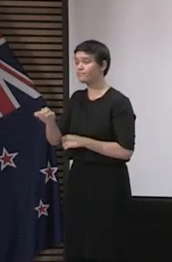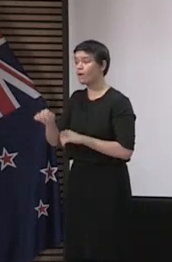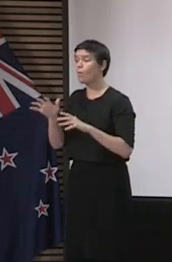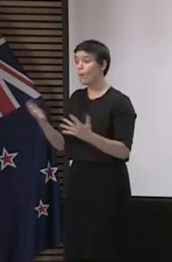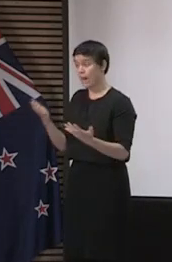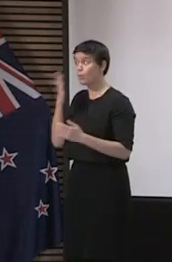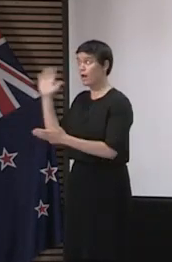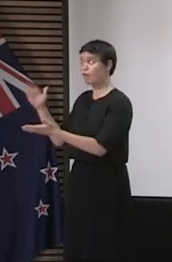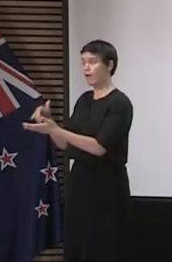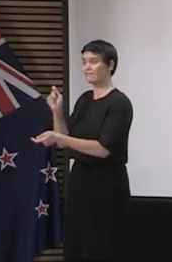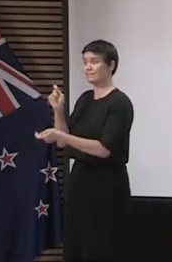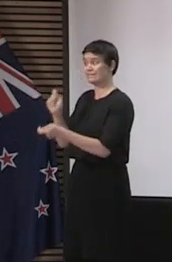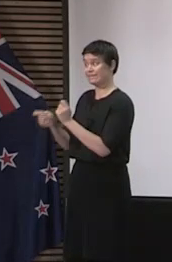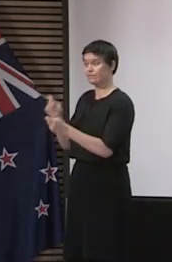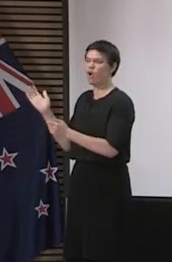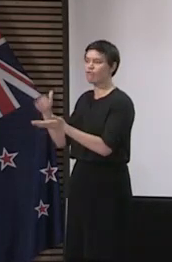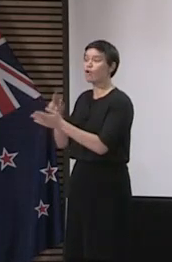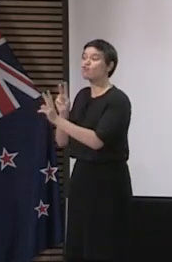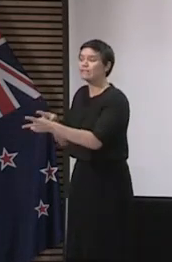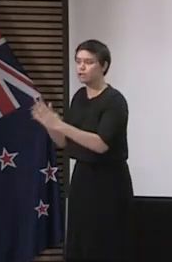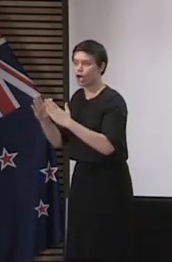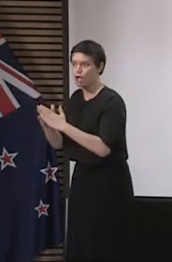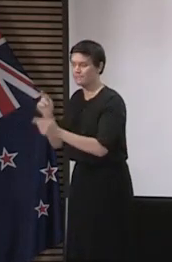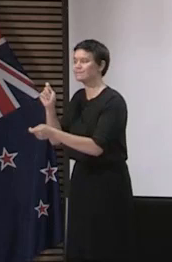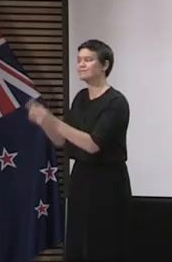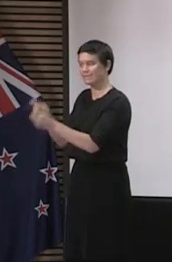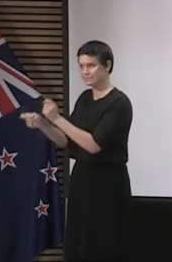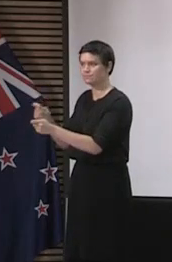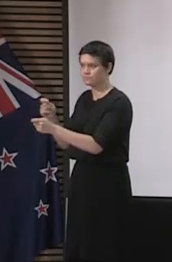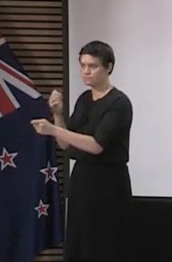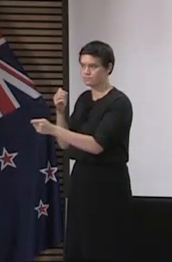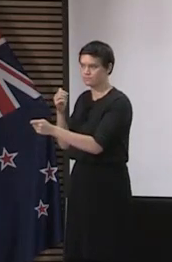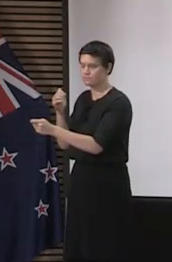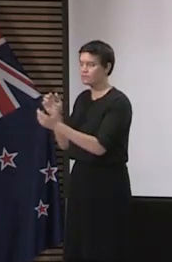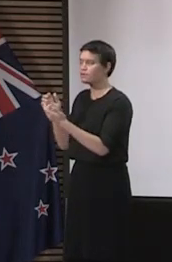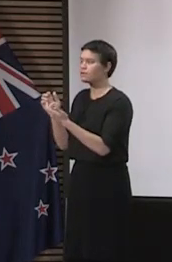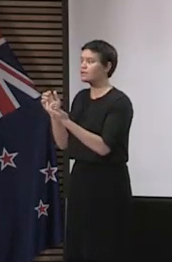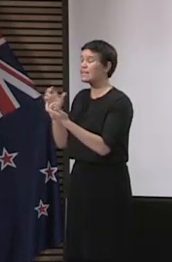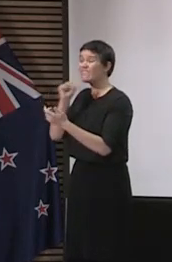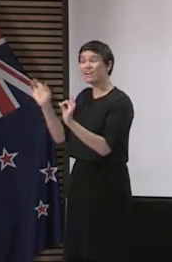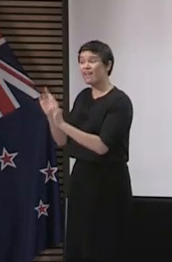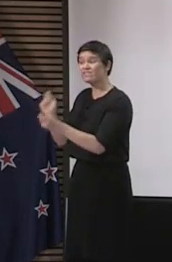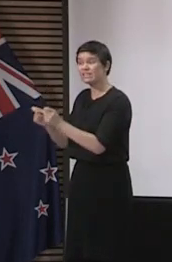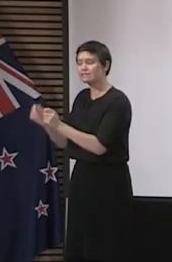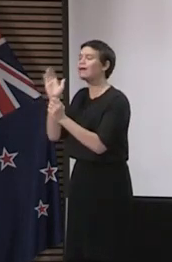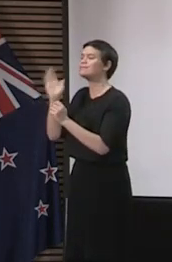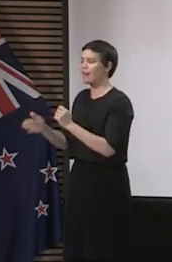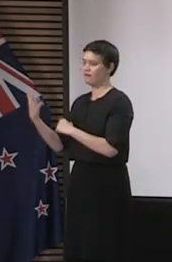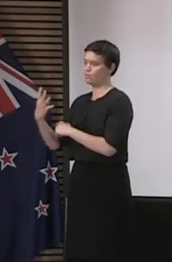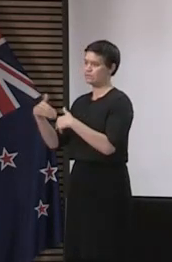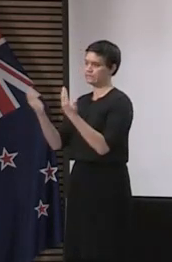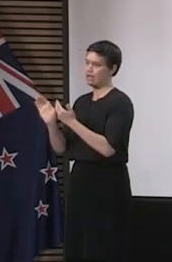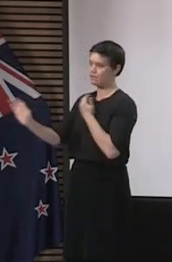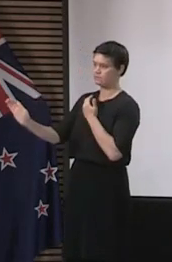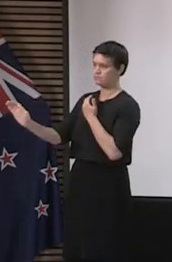we've agreed on that and that's something that happens even if someone is tested because it's clinically indicated and if the test is negative.